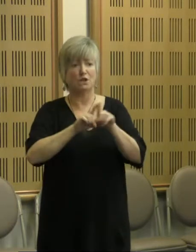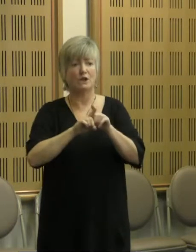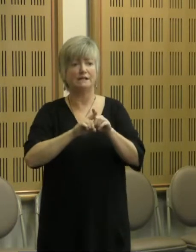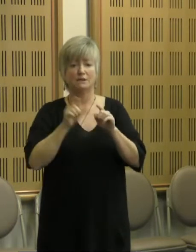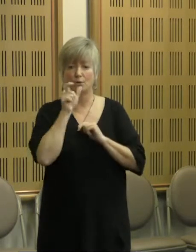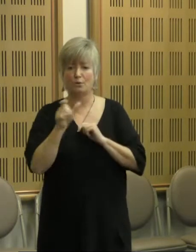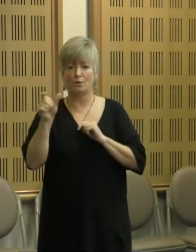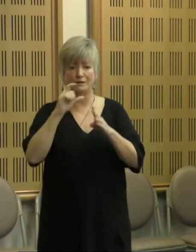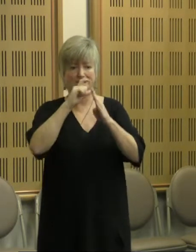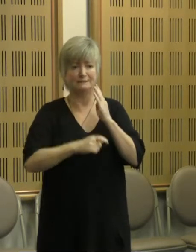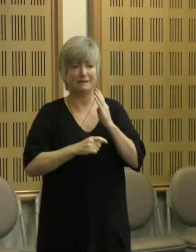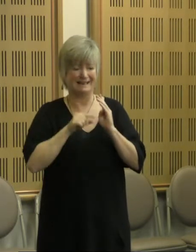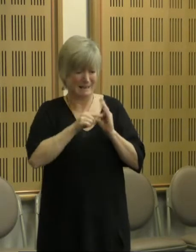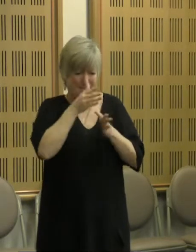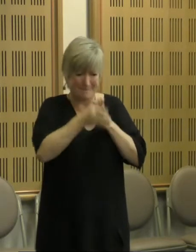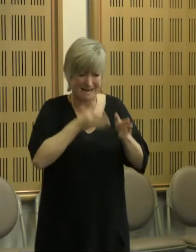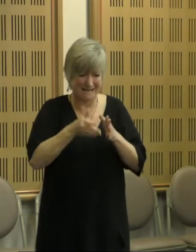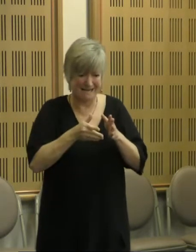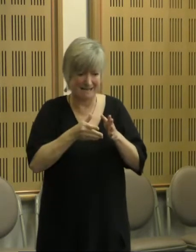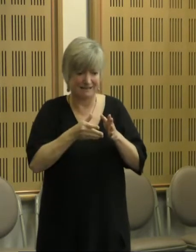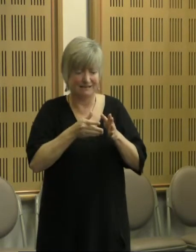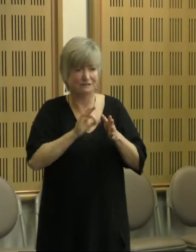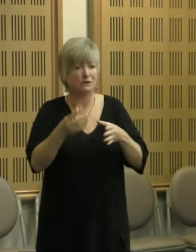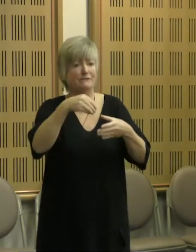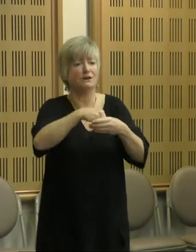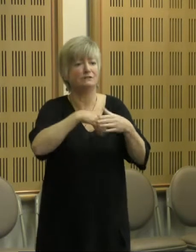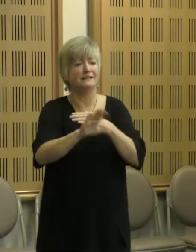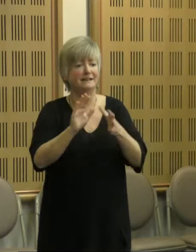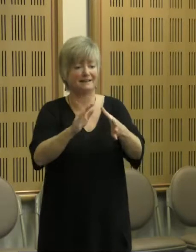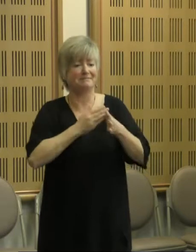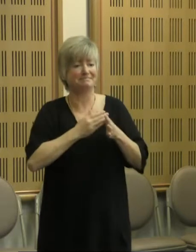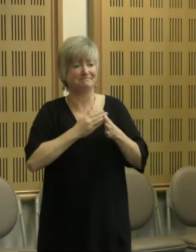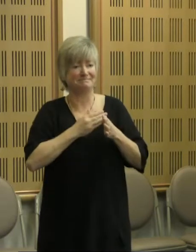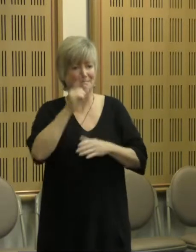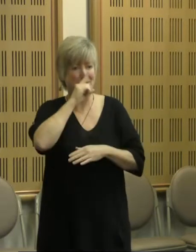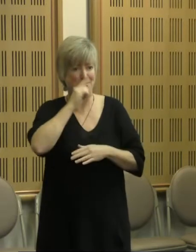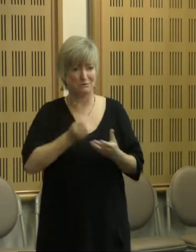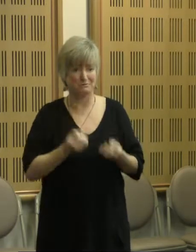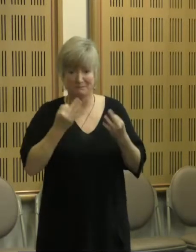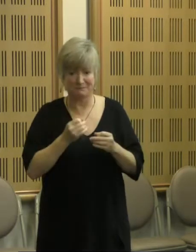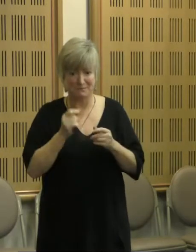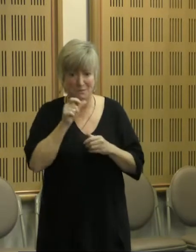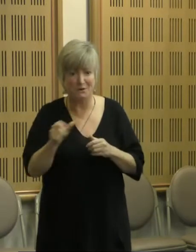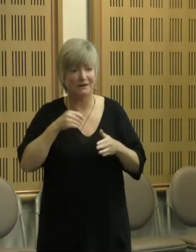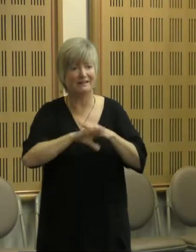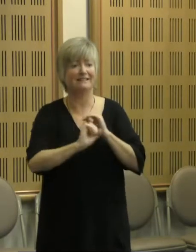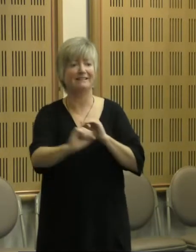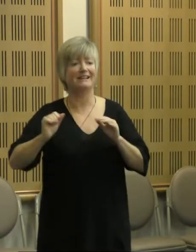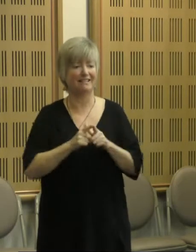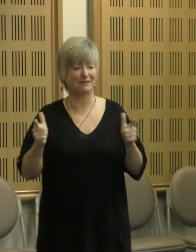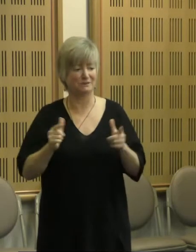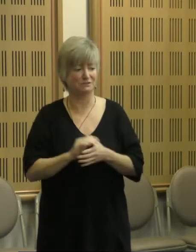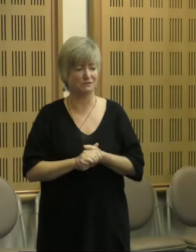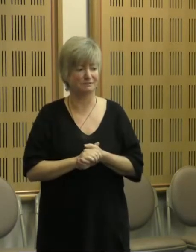its meanings, its implications, is not inherent to First Nations peoples. Traditionally, people were perhaps named for their particular